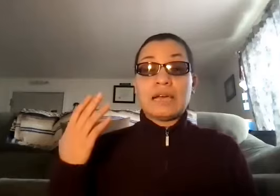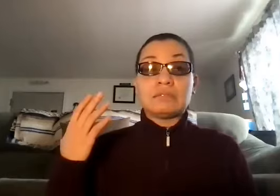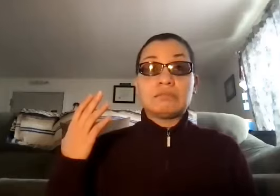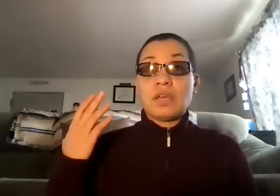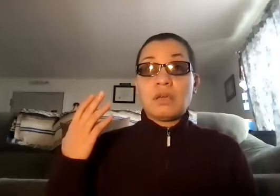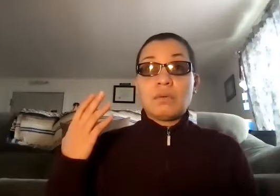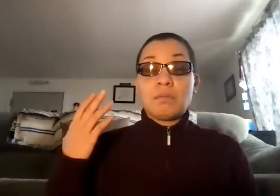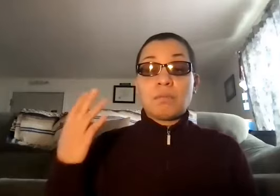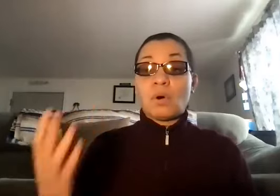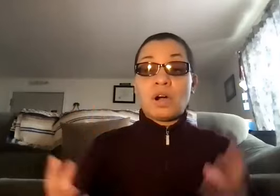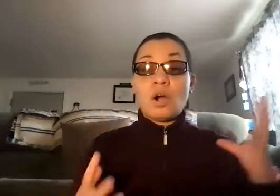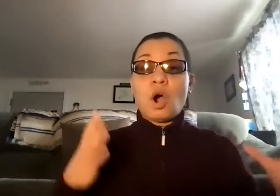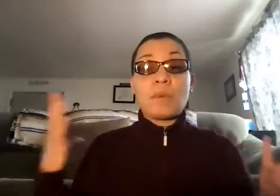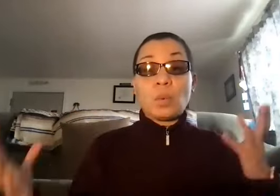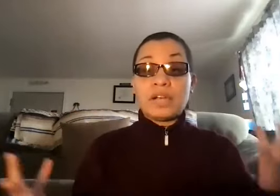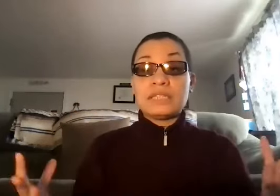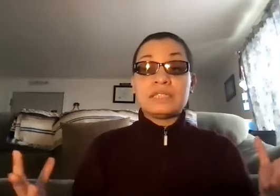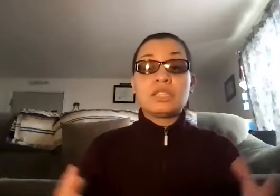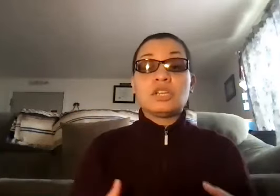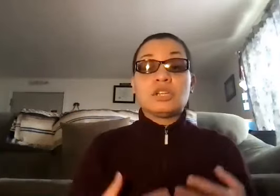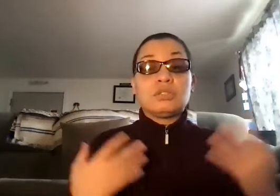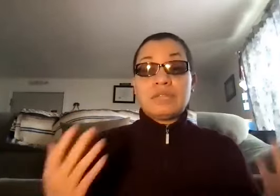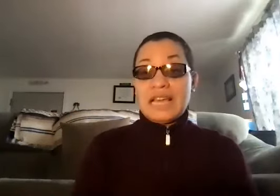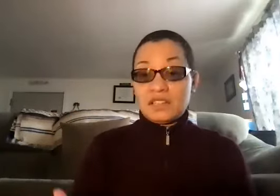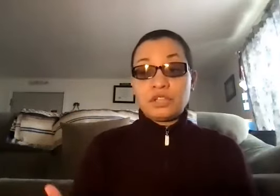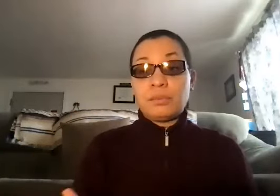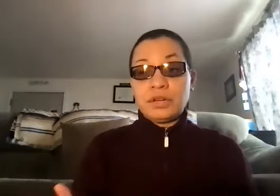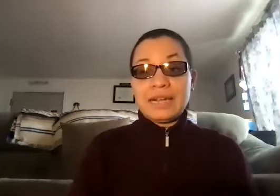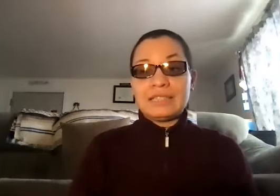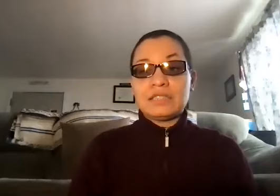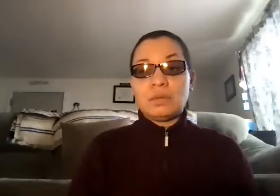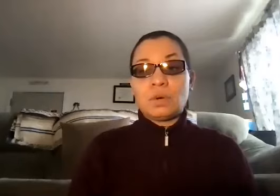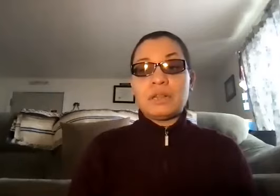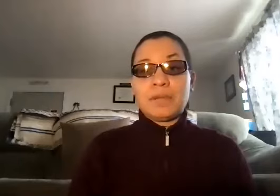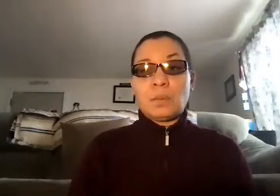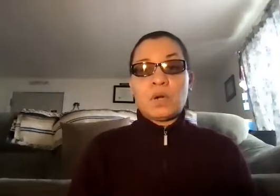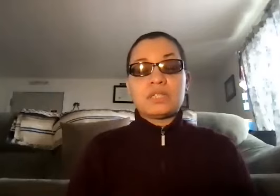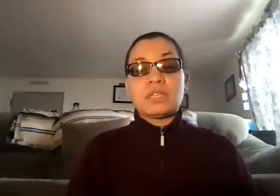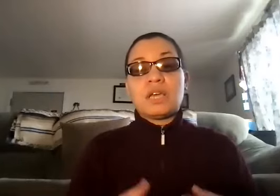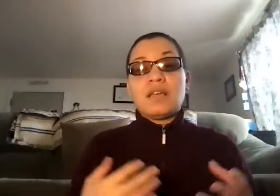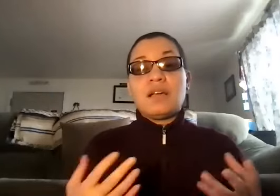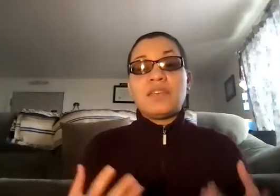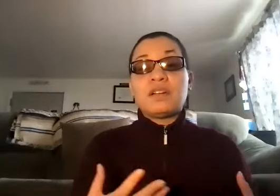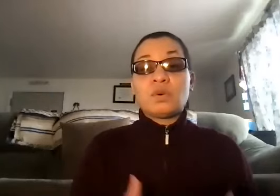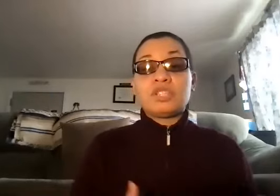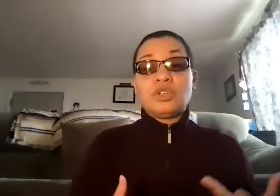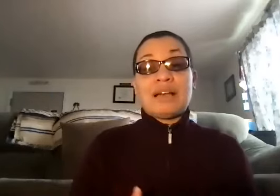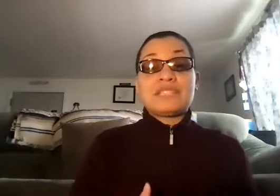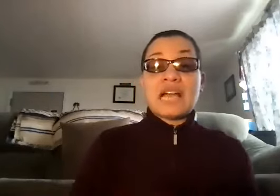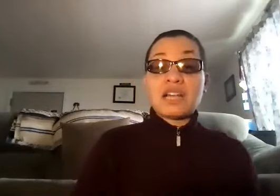more home awareness, Harris Communication is one of the big ones. And then, of course, you have Sonic